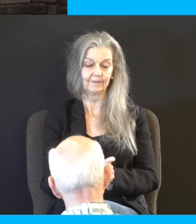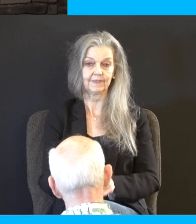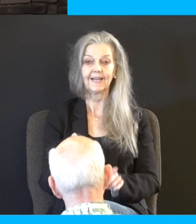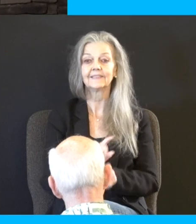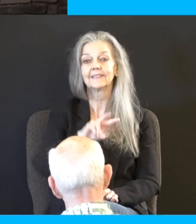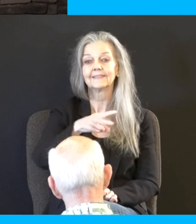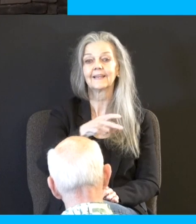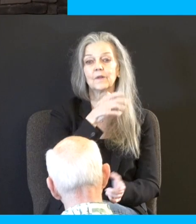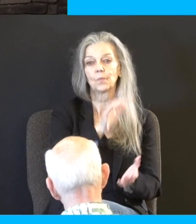We call that a concubine.